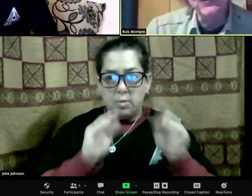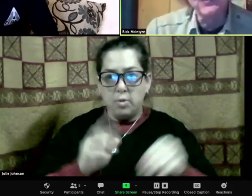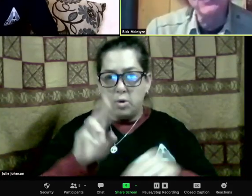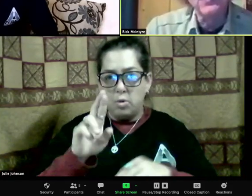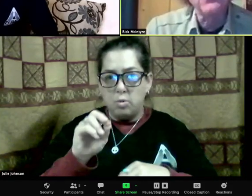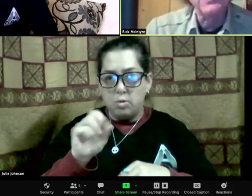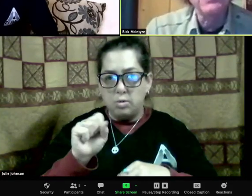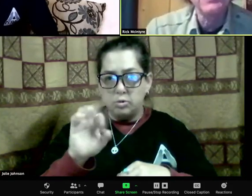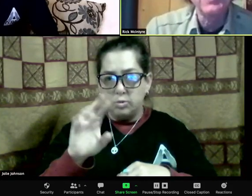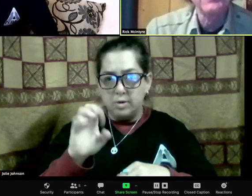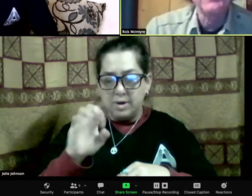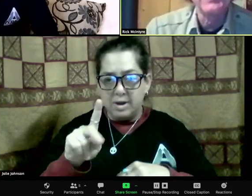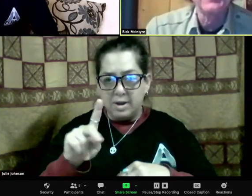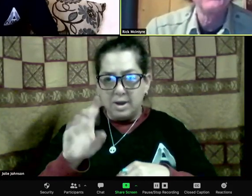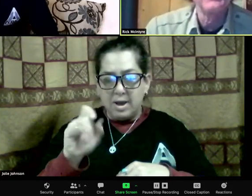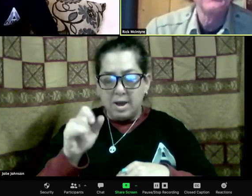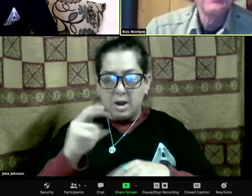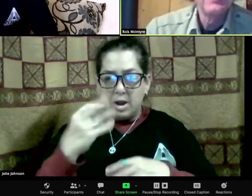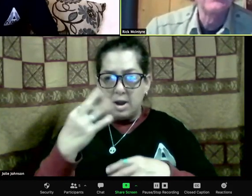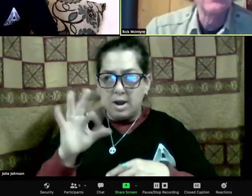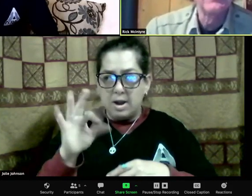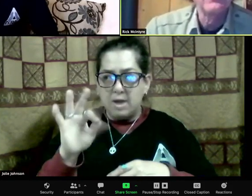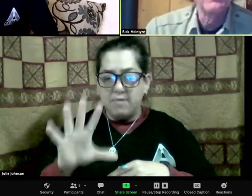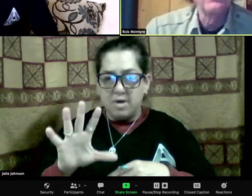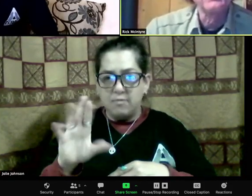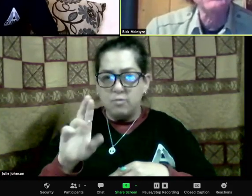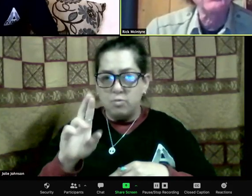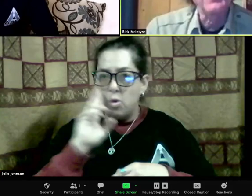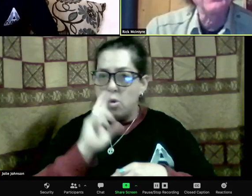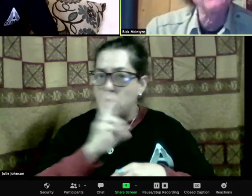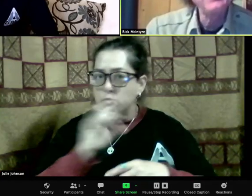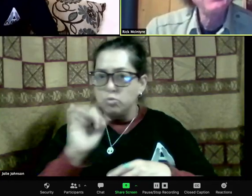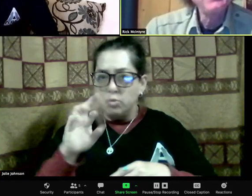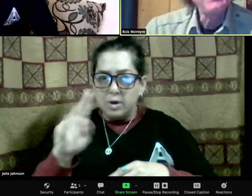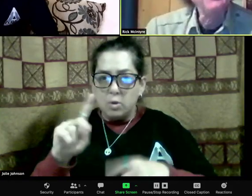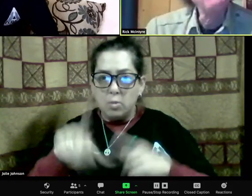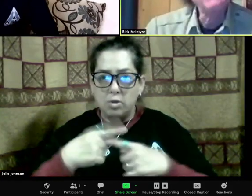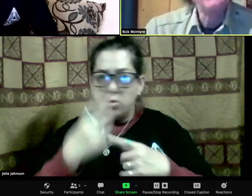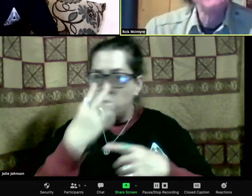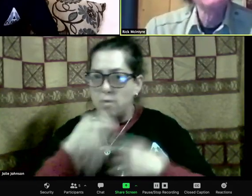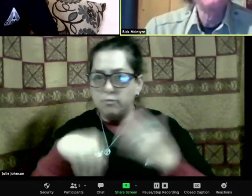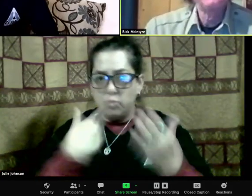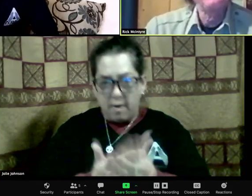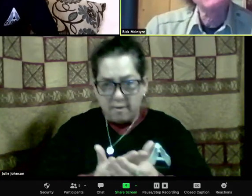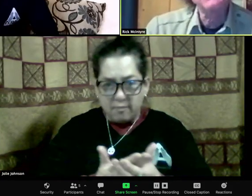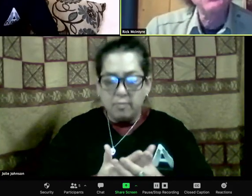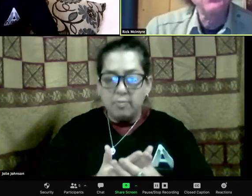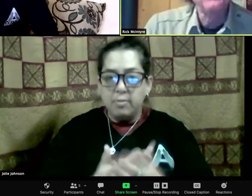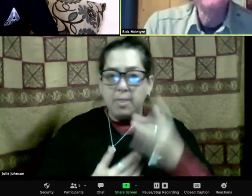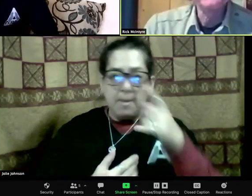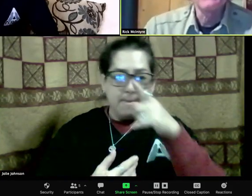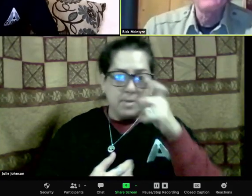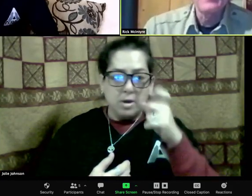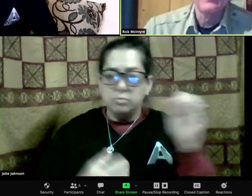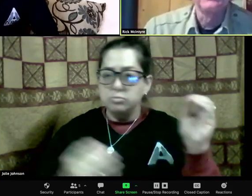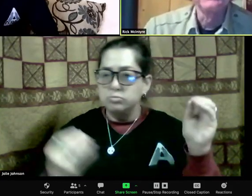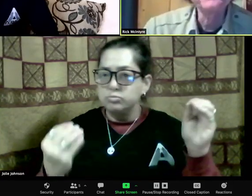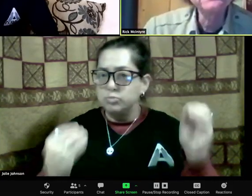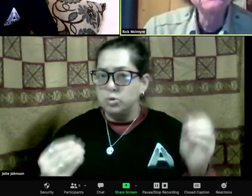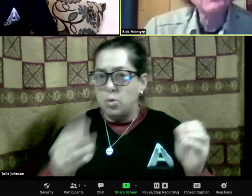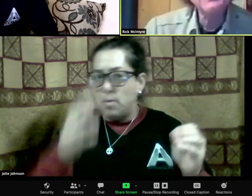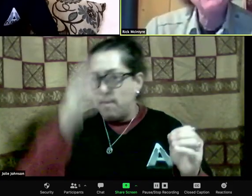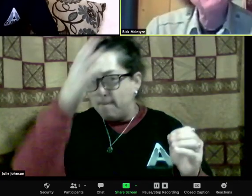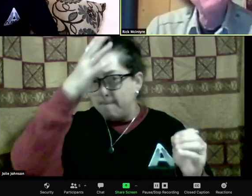section on her in the book about female wolves. So she definitely was a risk taker. She was